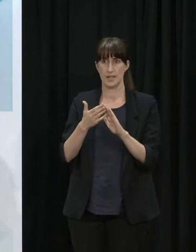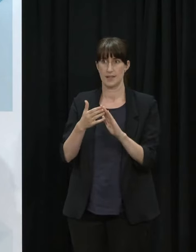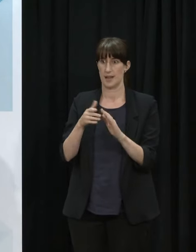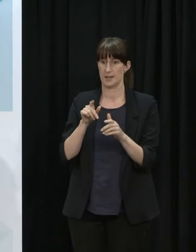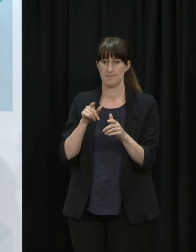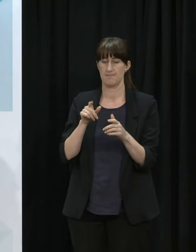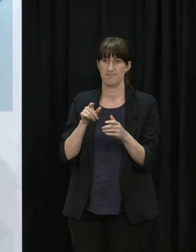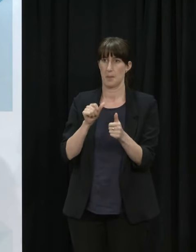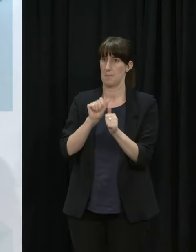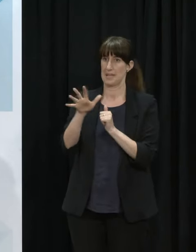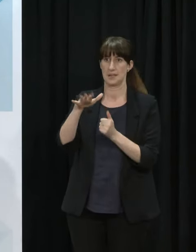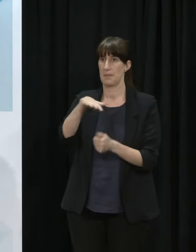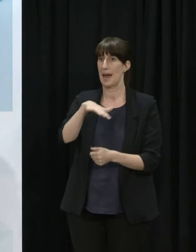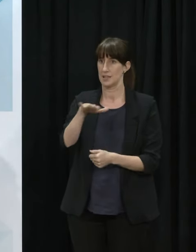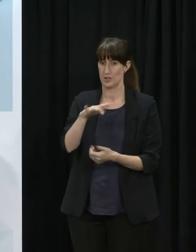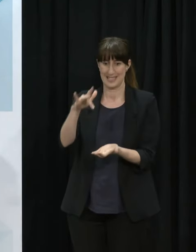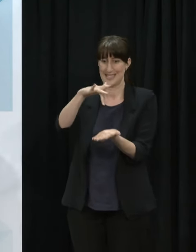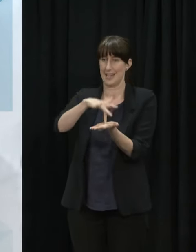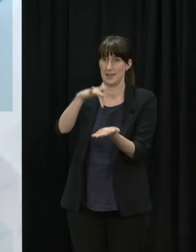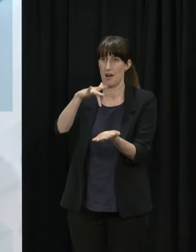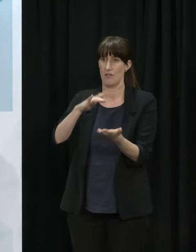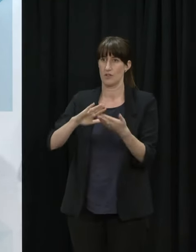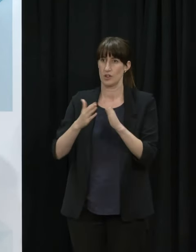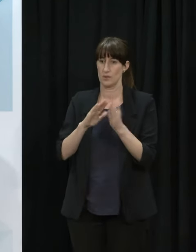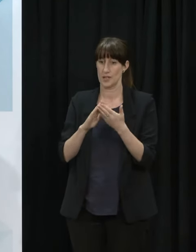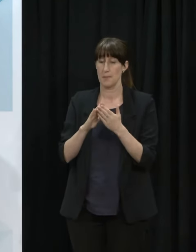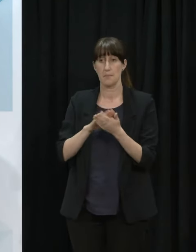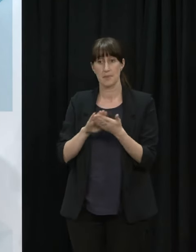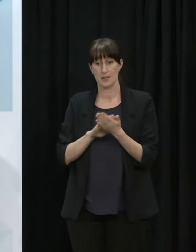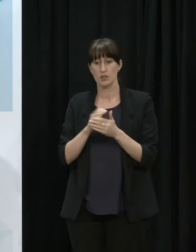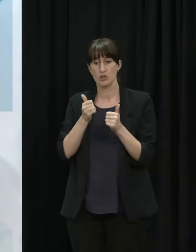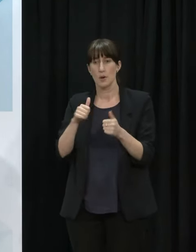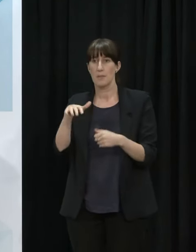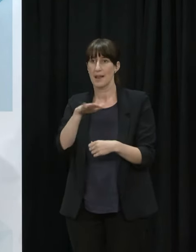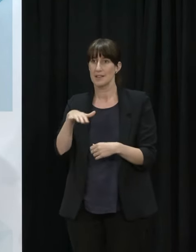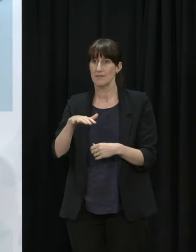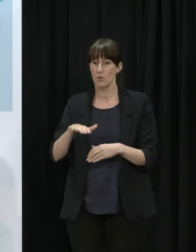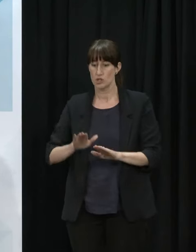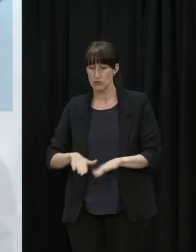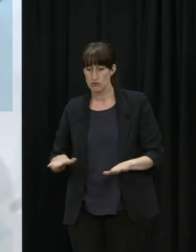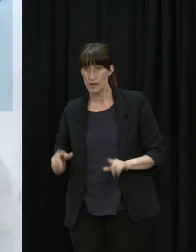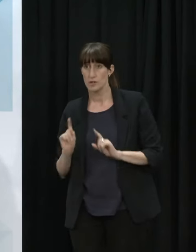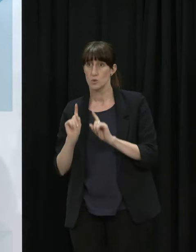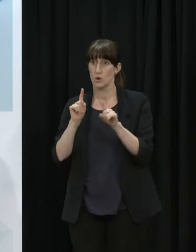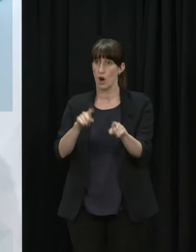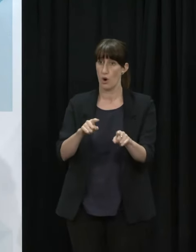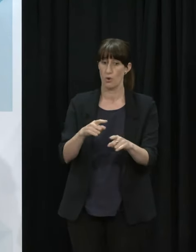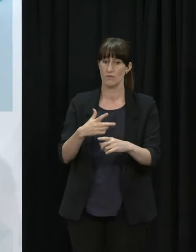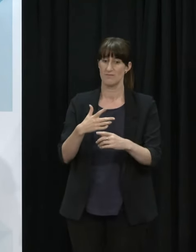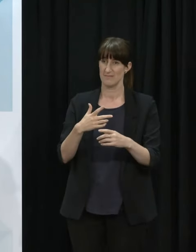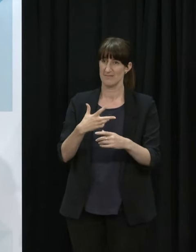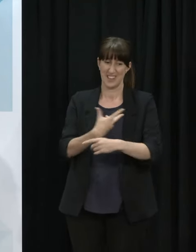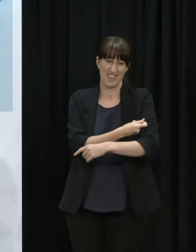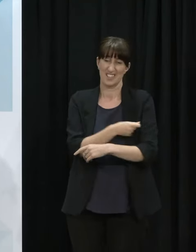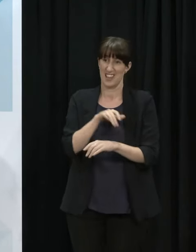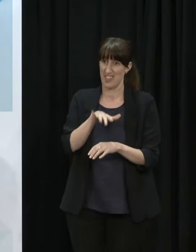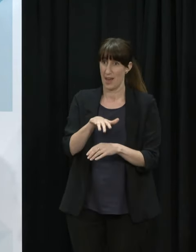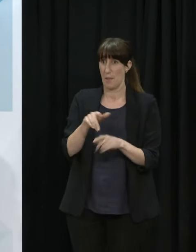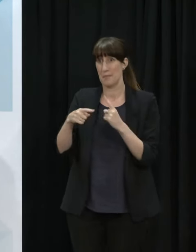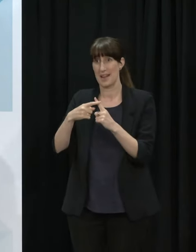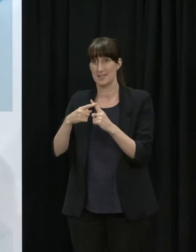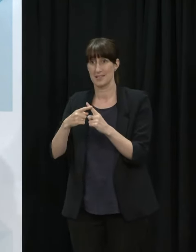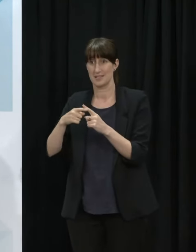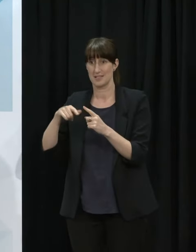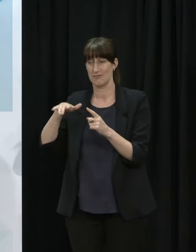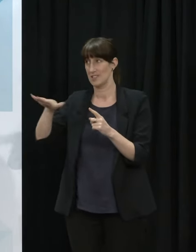vaccinate not just the Tamariki but also to provide the opportunity for their whānau to come in and be vaccinated and we can also make sure that we're providing through